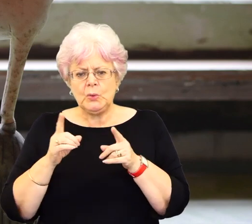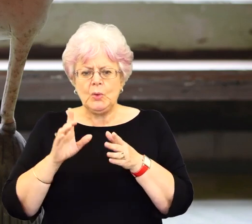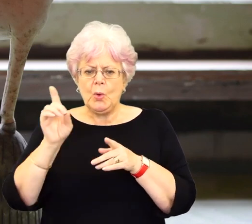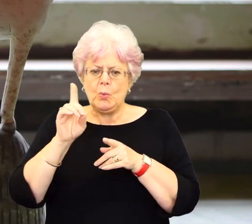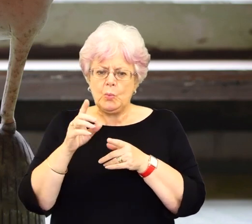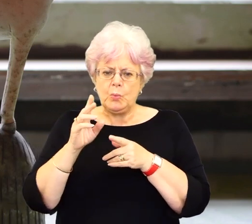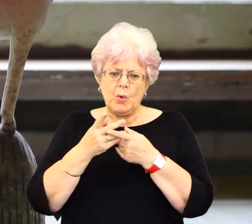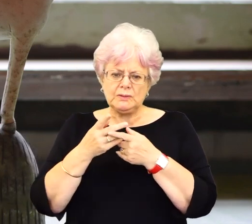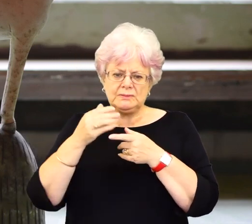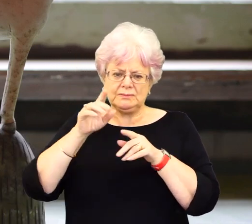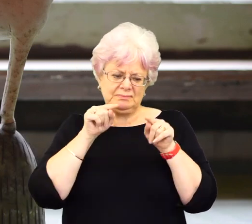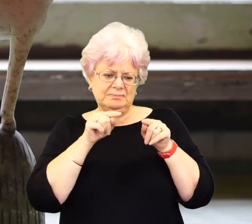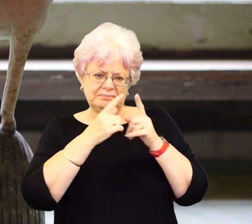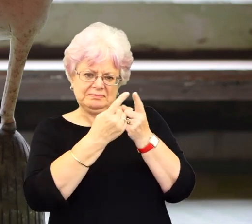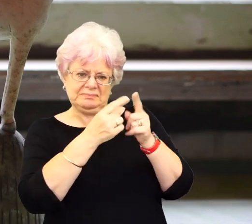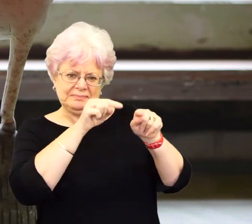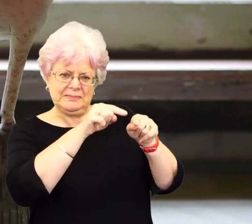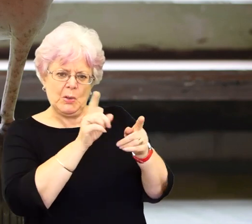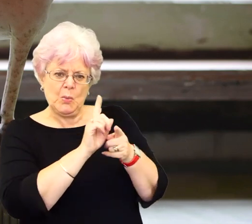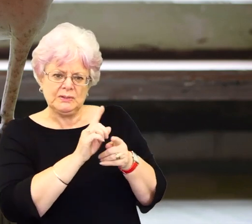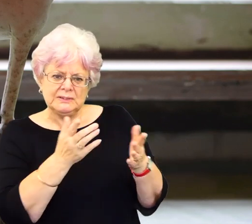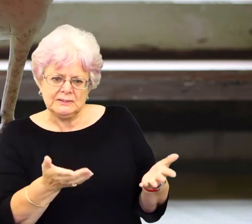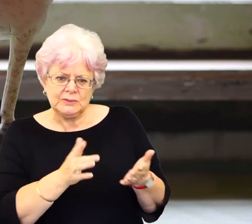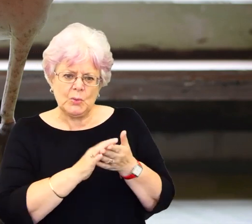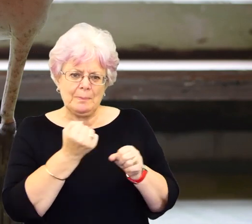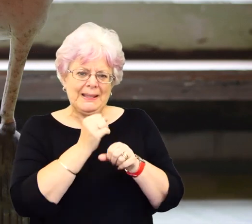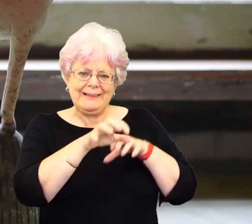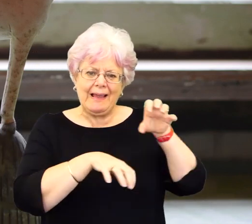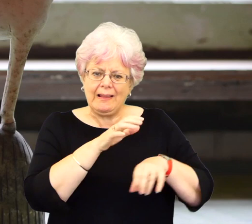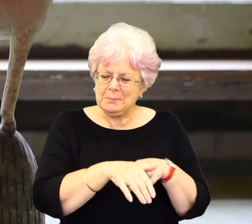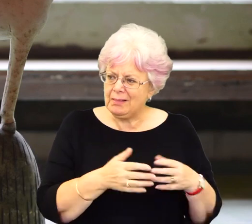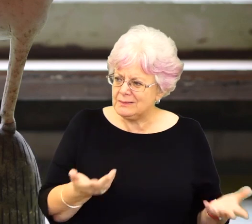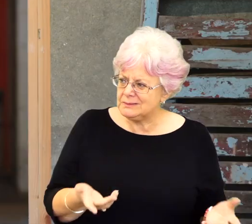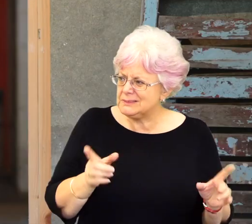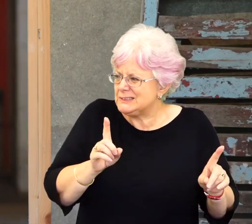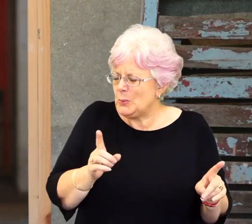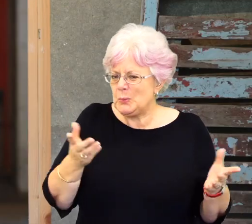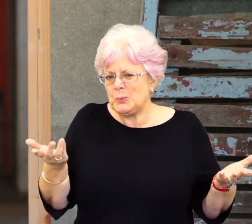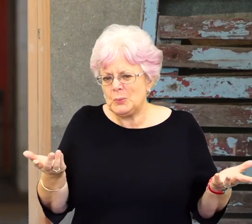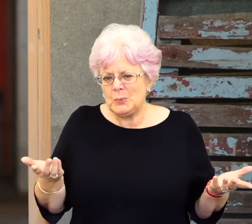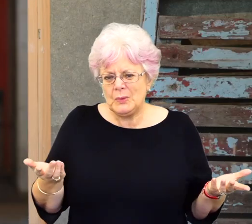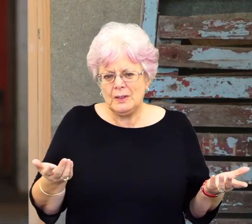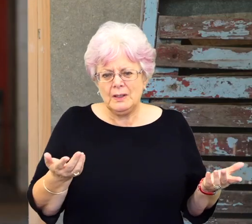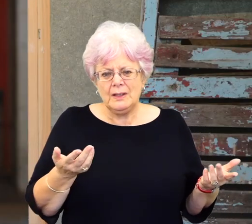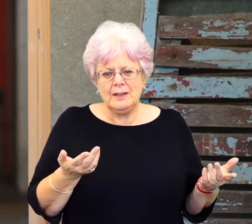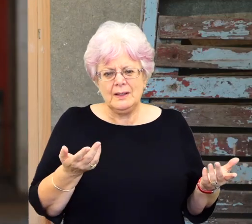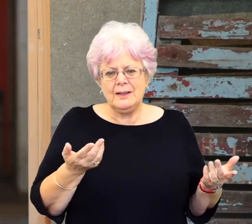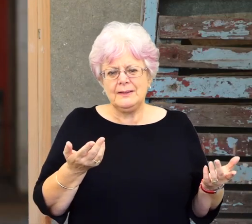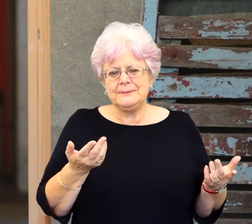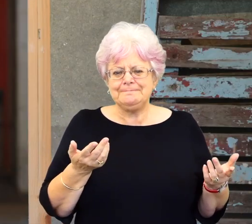of figure out what you really are about, sort of thing. Royal College of Art, you were making animals then, weren't you? yes. that's, yes. Yeah, I think what